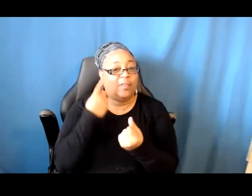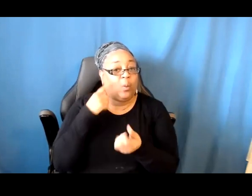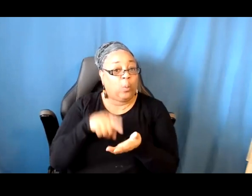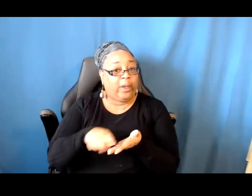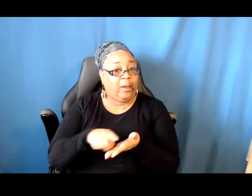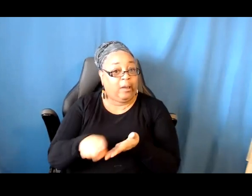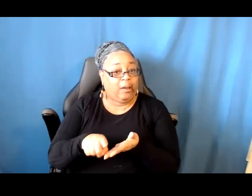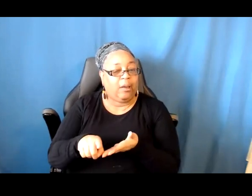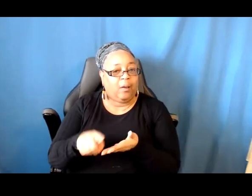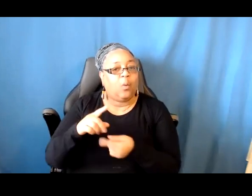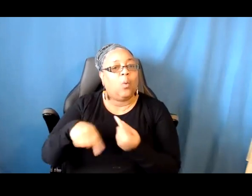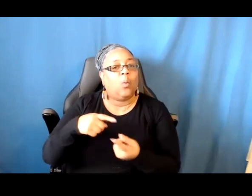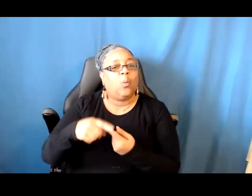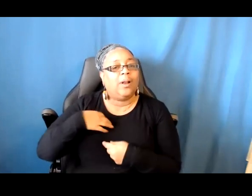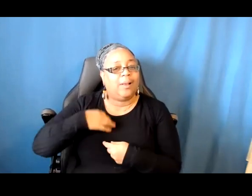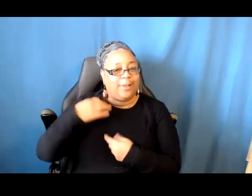All right, let's see.